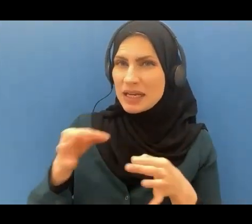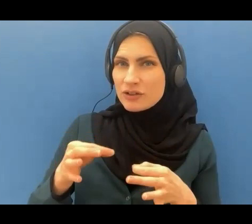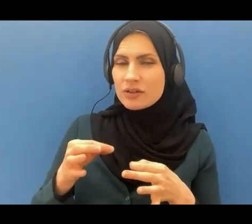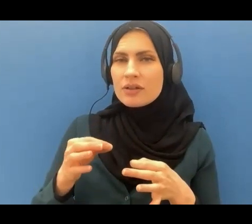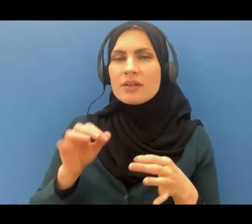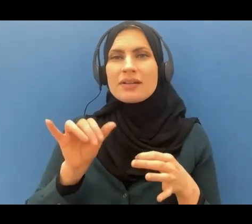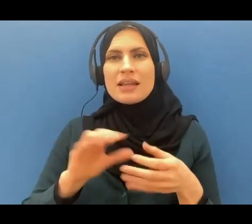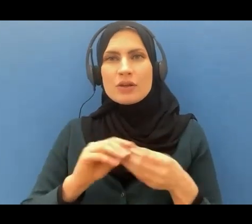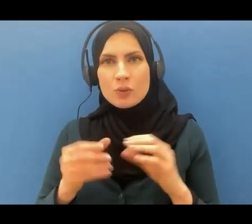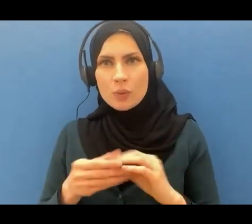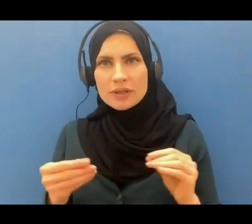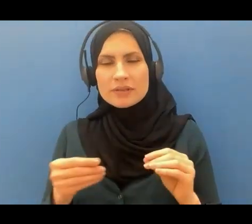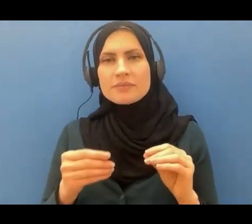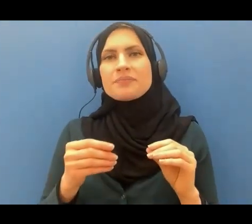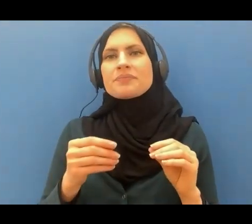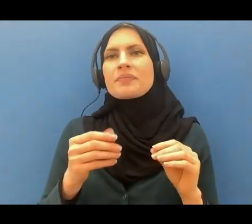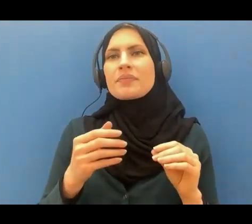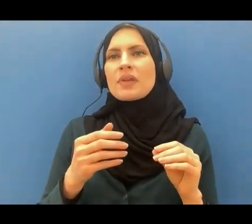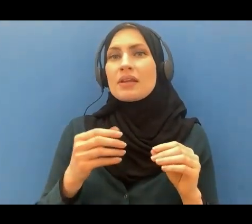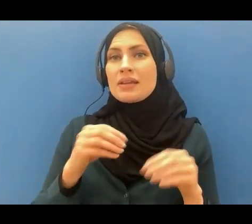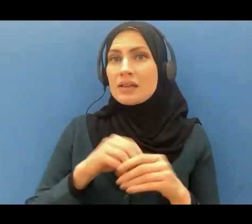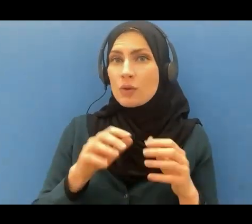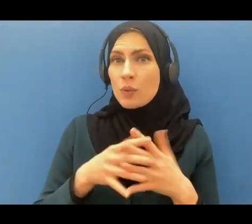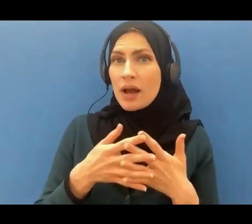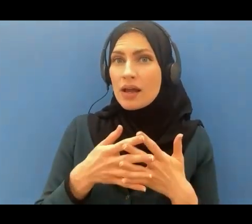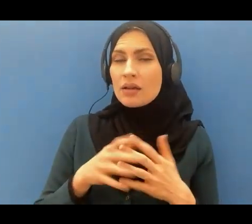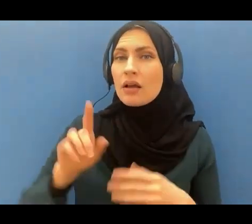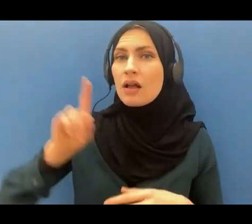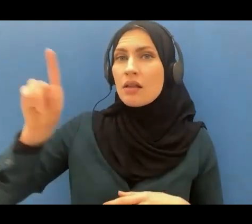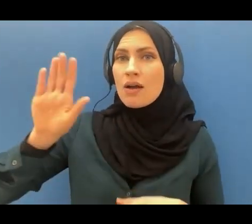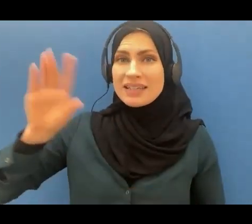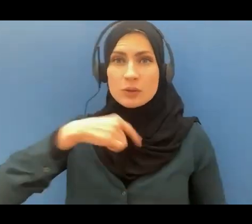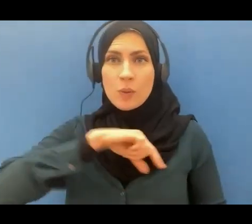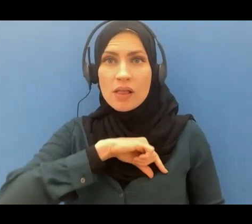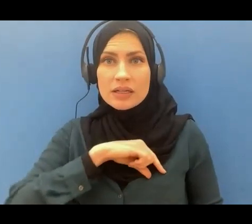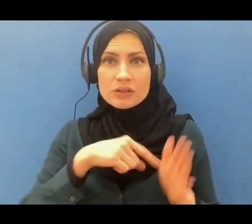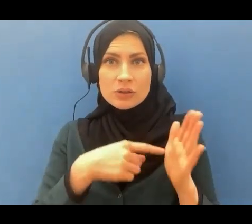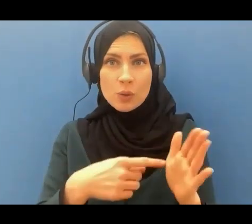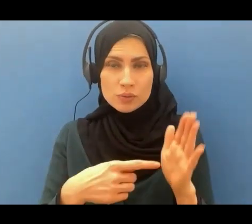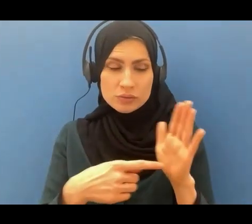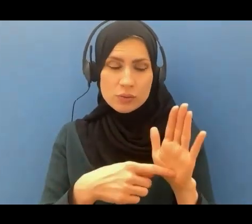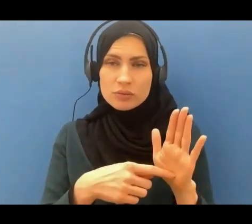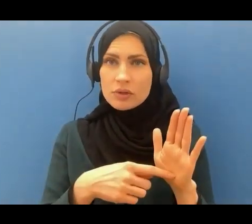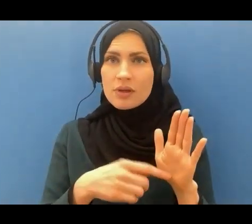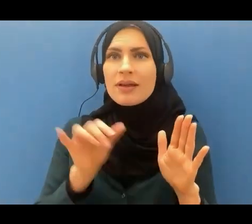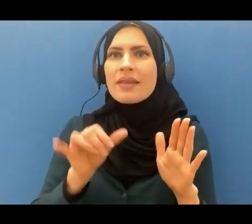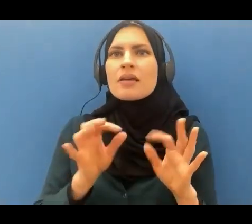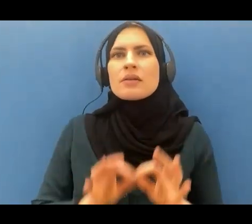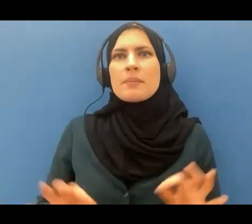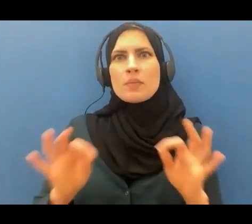that those qualities that Allah is displaying here are central in our belief system